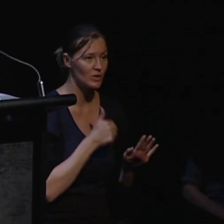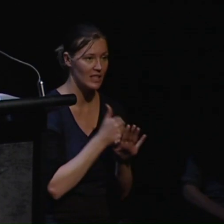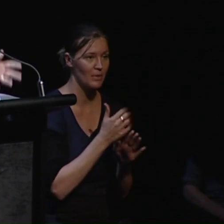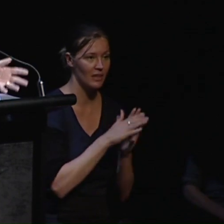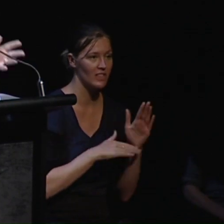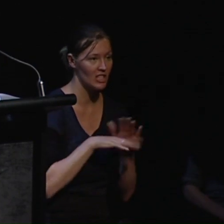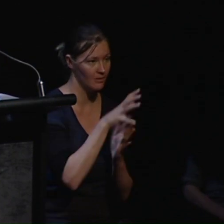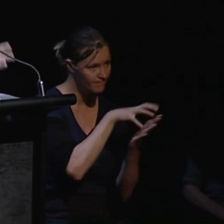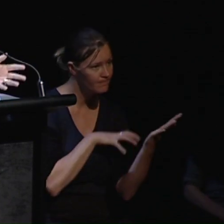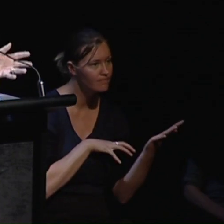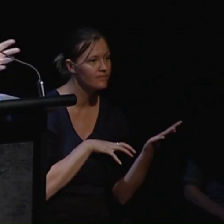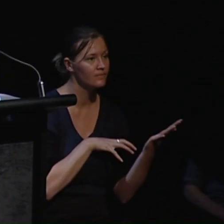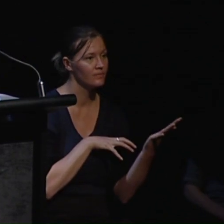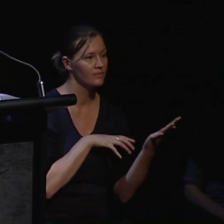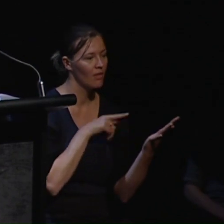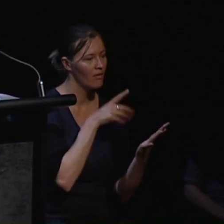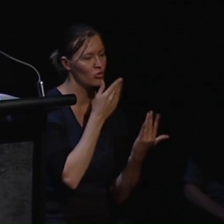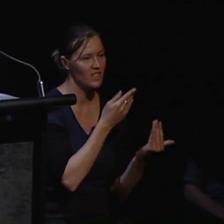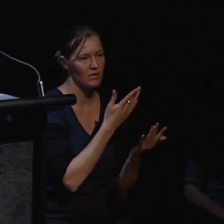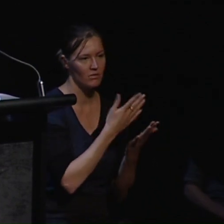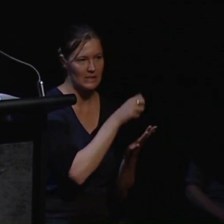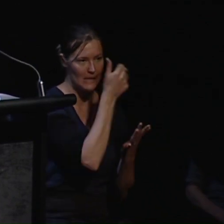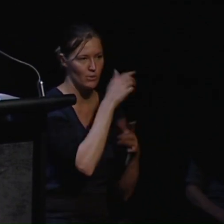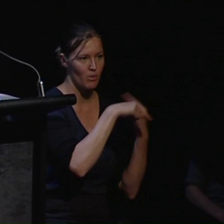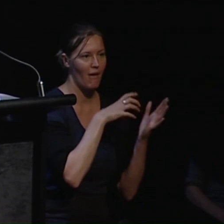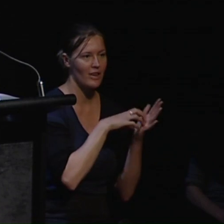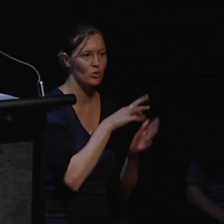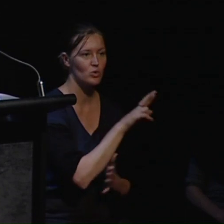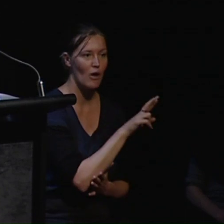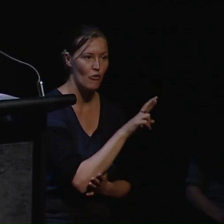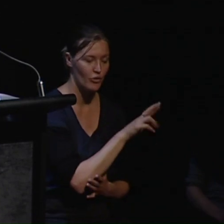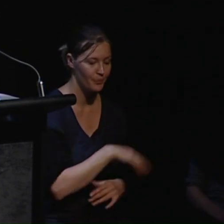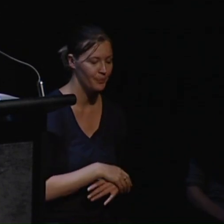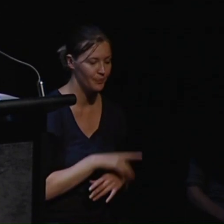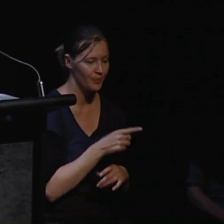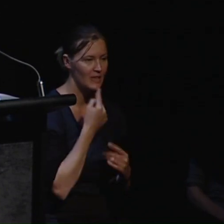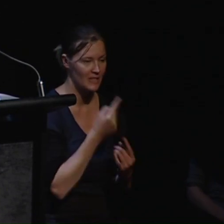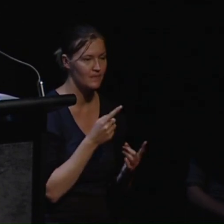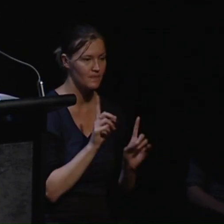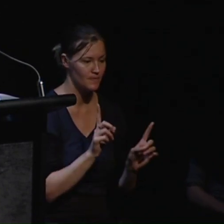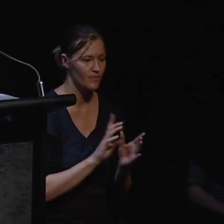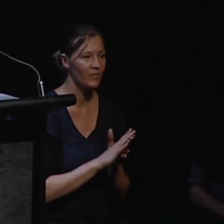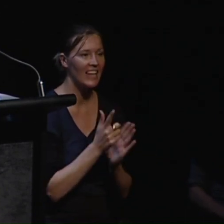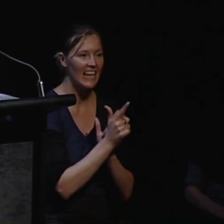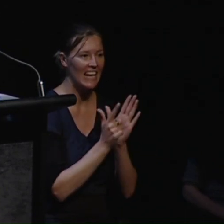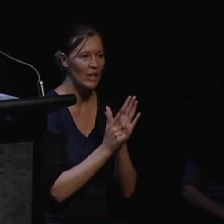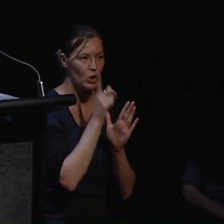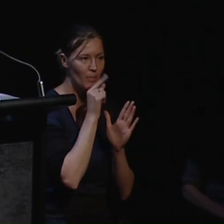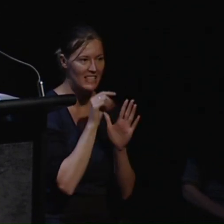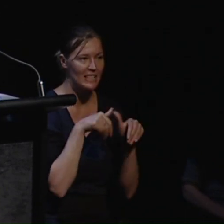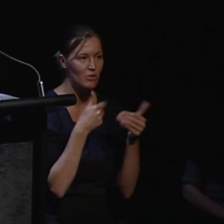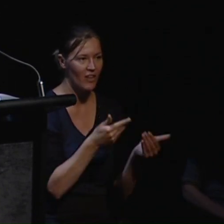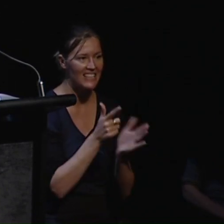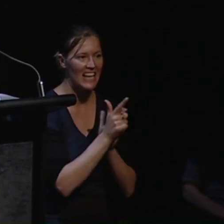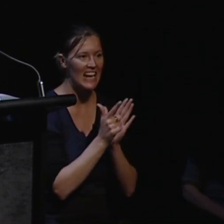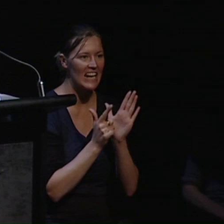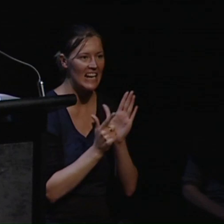and is seen as an expert on Article 12. This is what he says. Legal capacity provides the